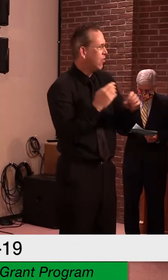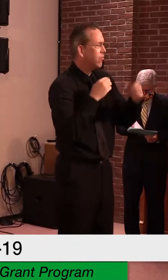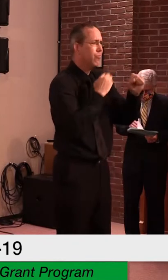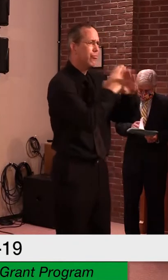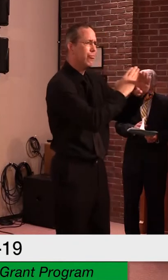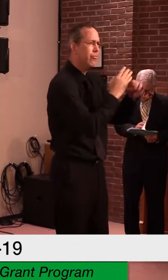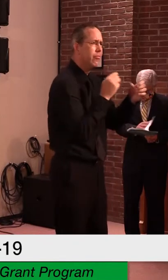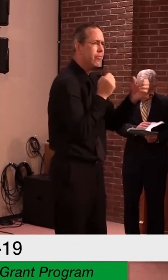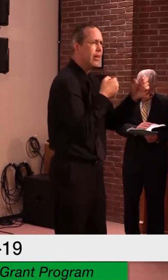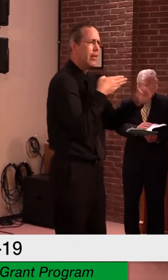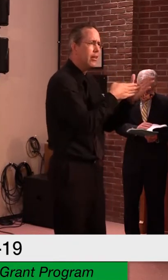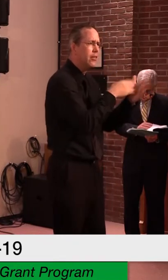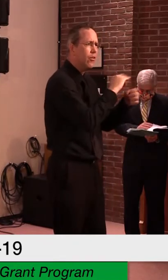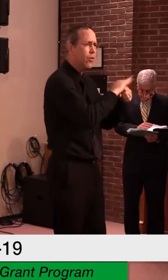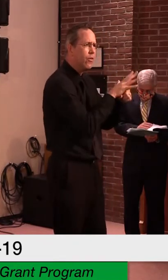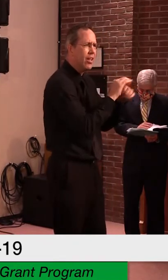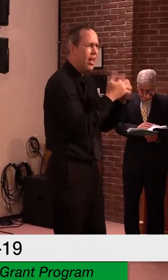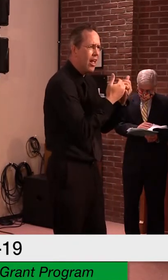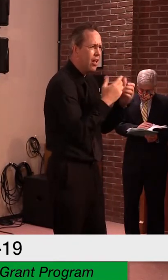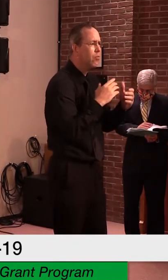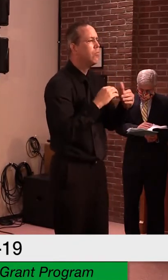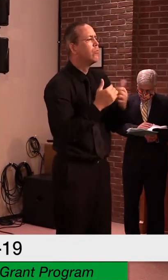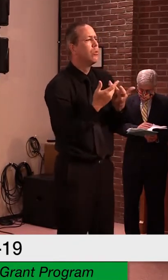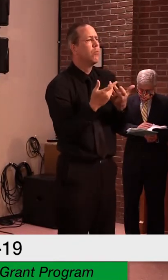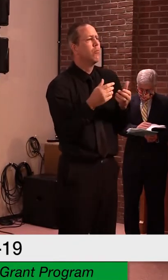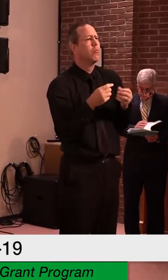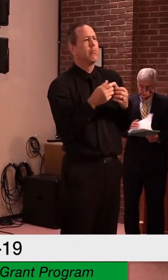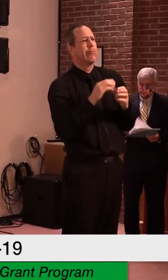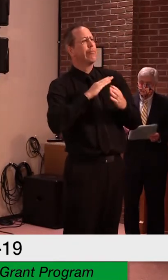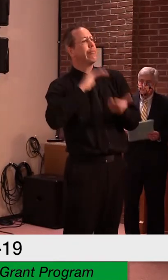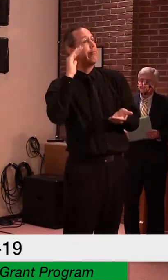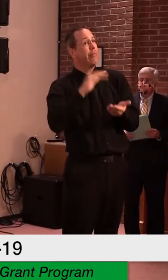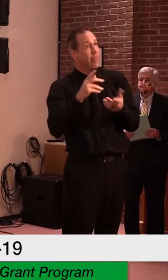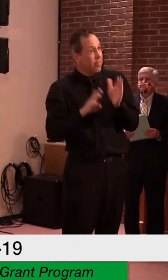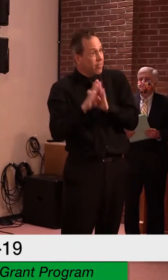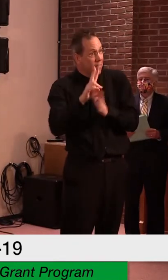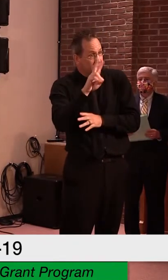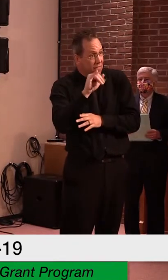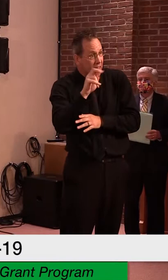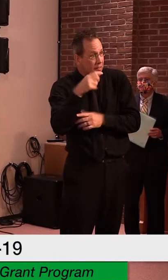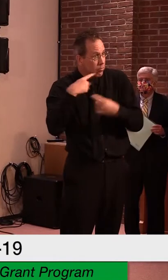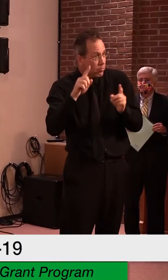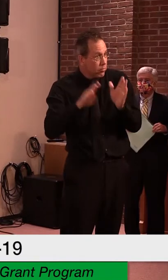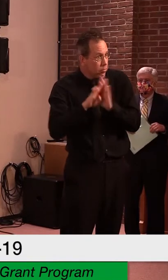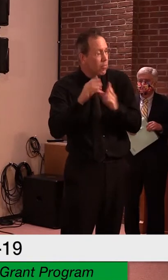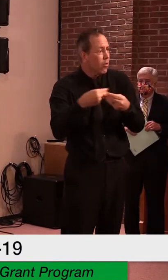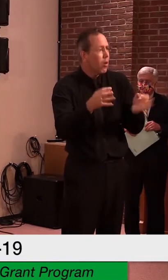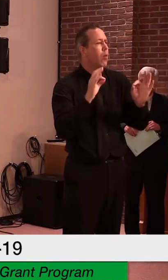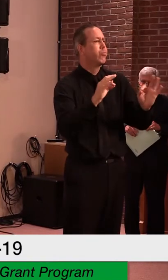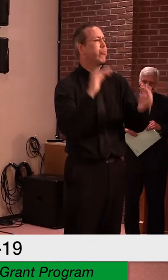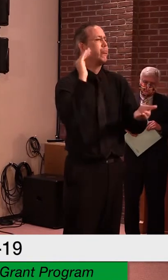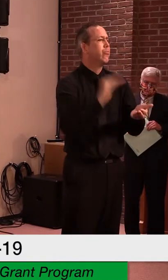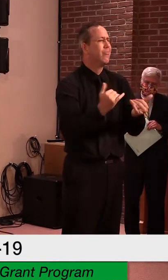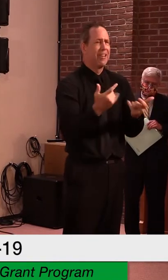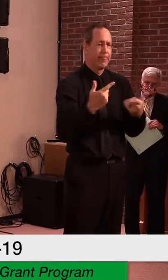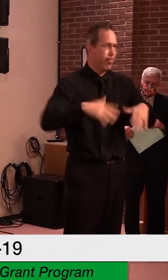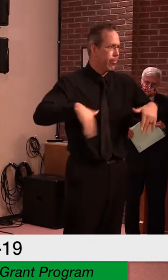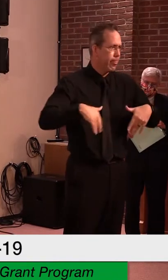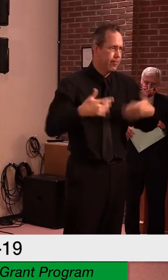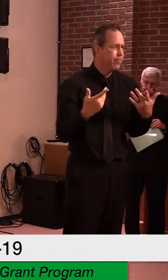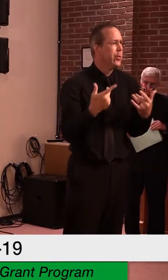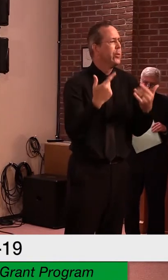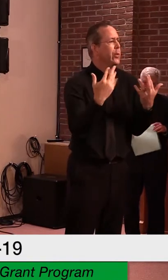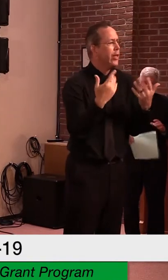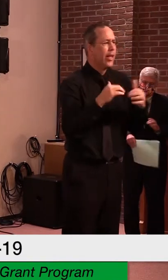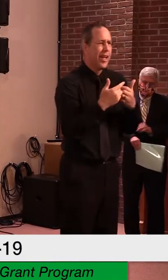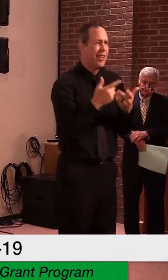distributed, which is in all reality several months away. So it's up to each of us to protect the gains